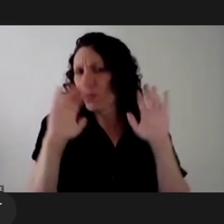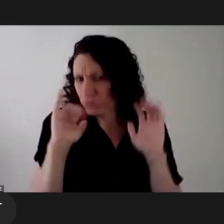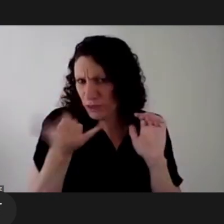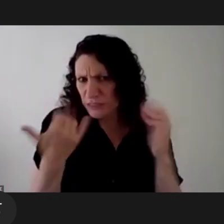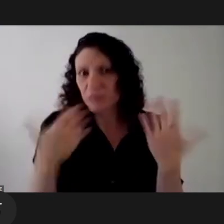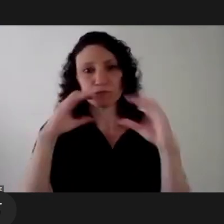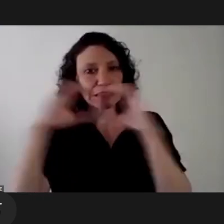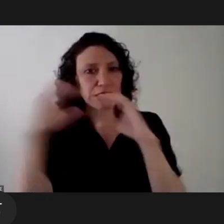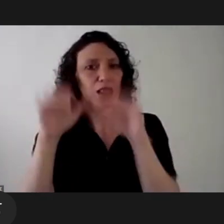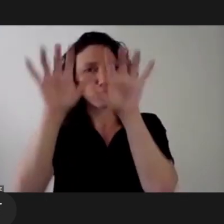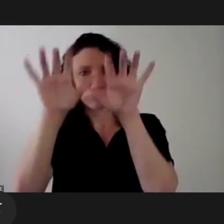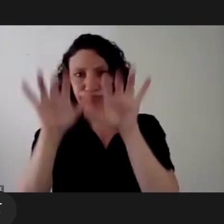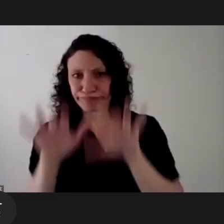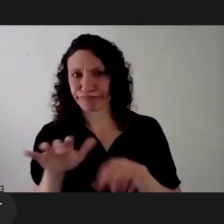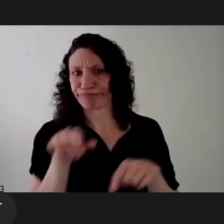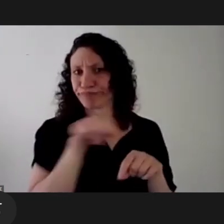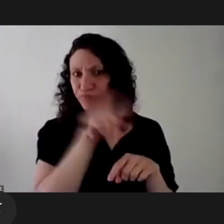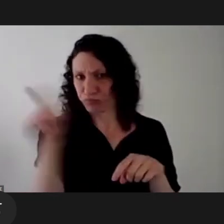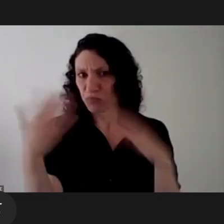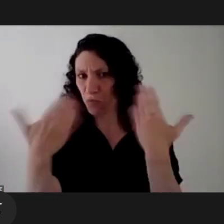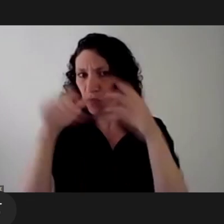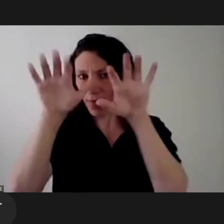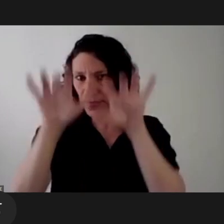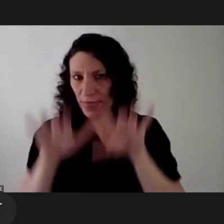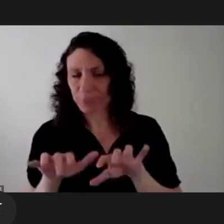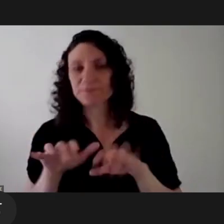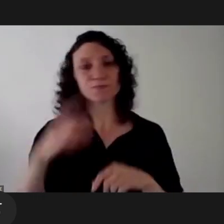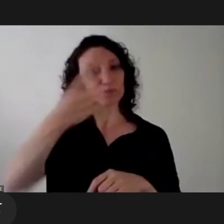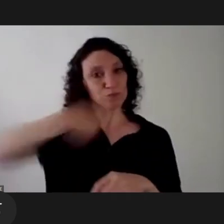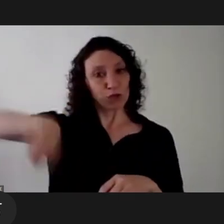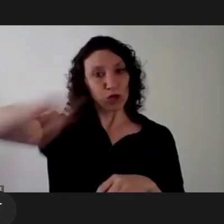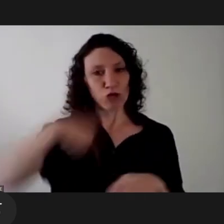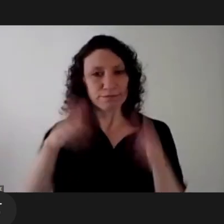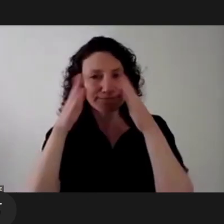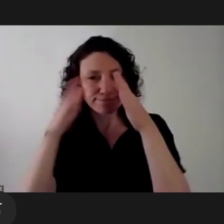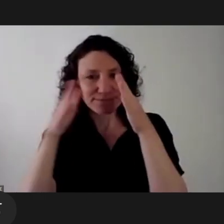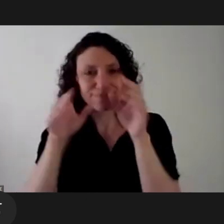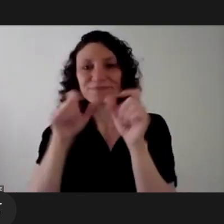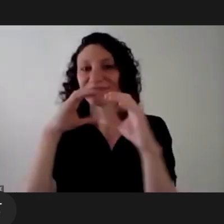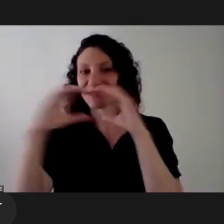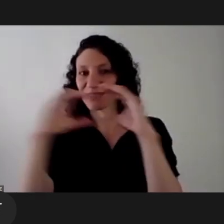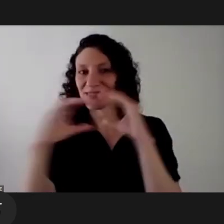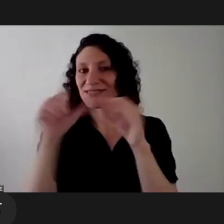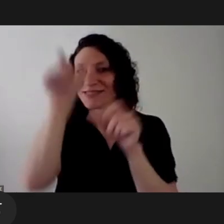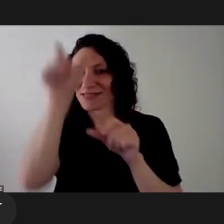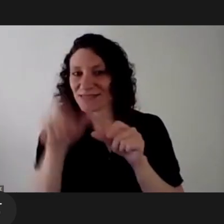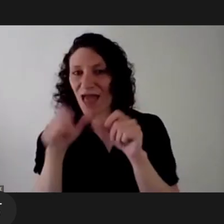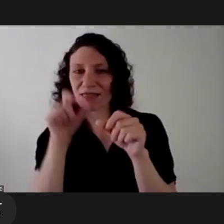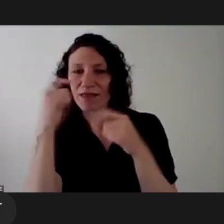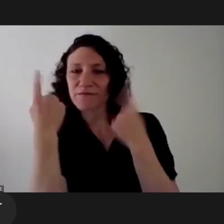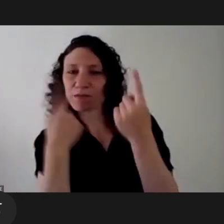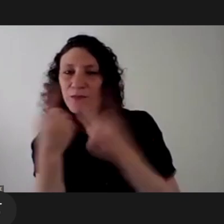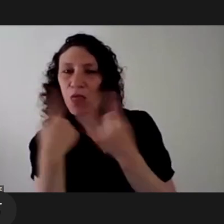so uh we will be writing all of our questions and concerns on the chat we will be paying